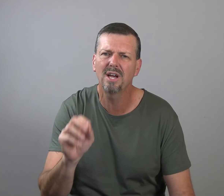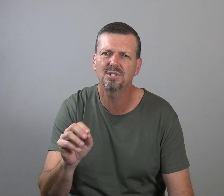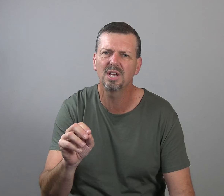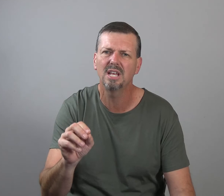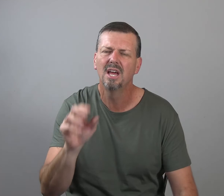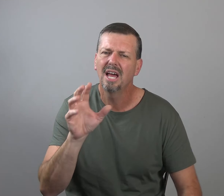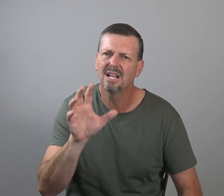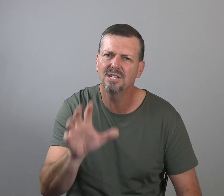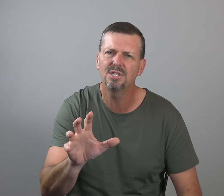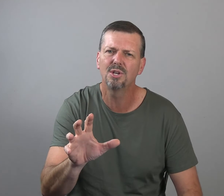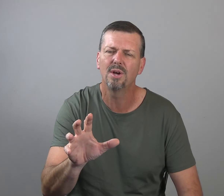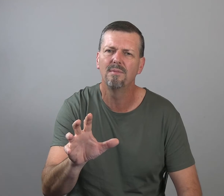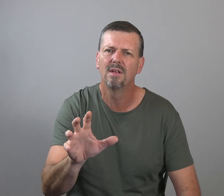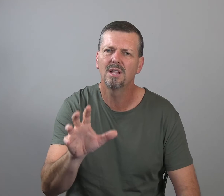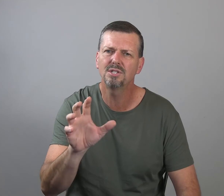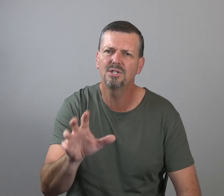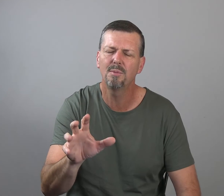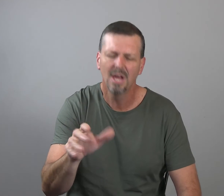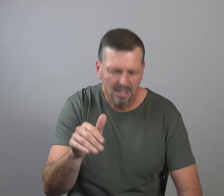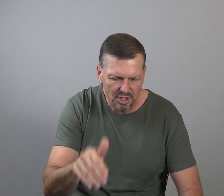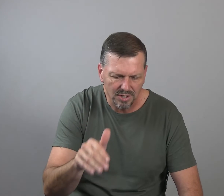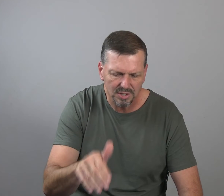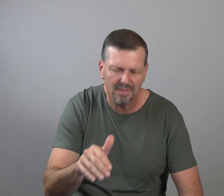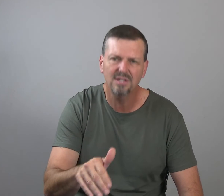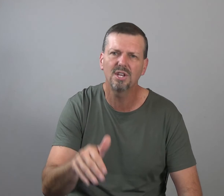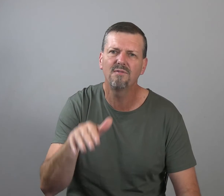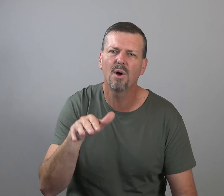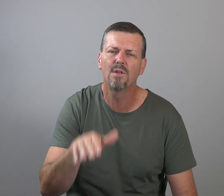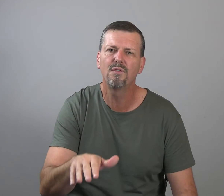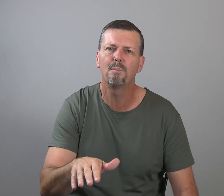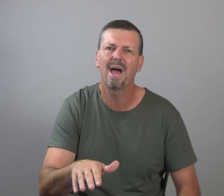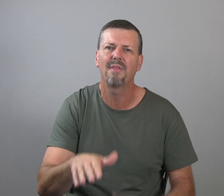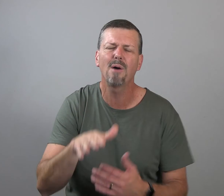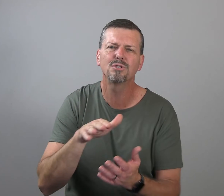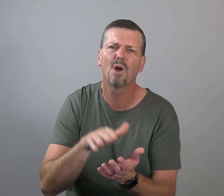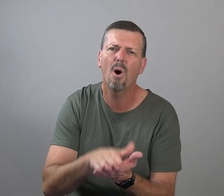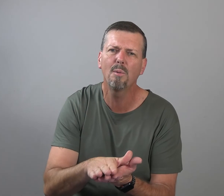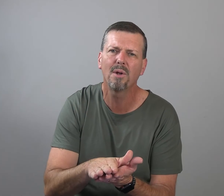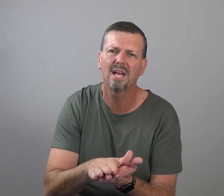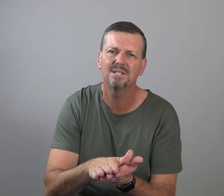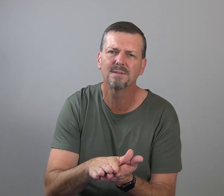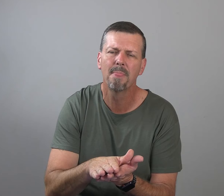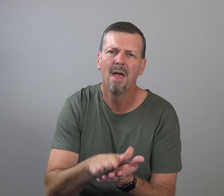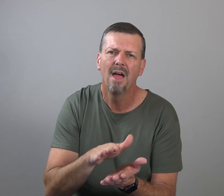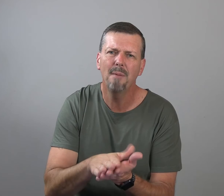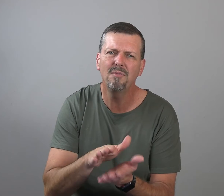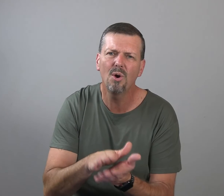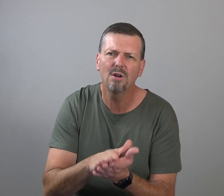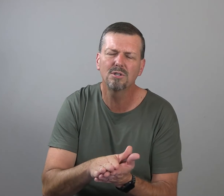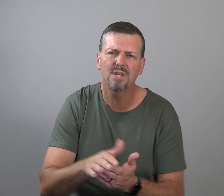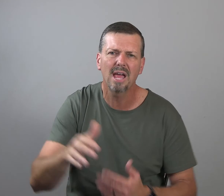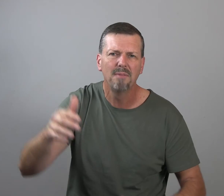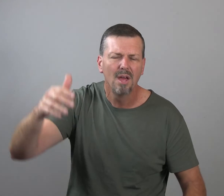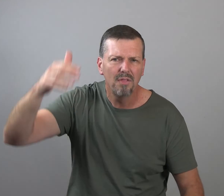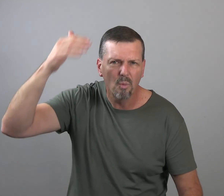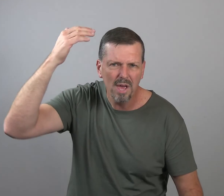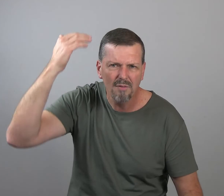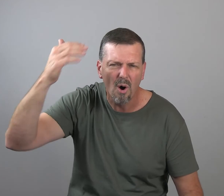that seed. And listen to it. Listen to me. Jesus said that seed fell on the footpath. That was the hard place. How many of you understand that we have